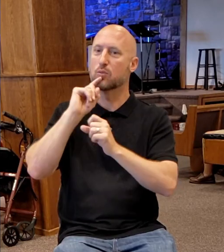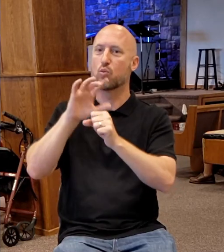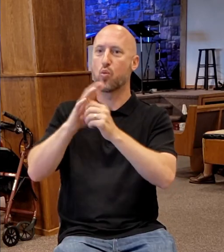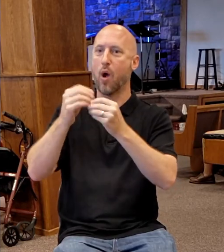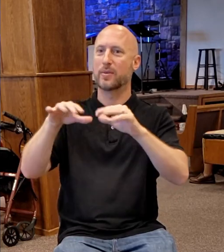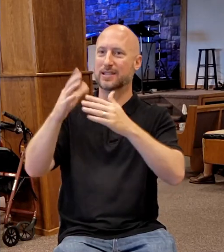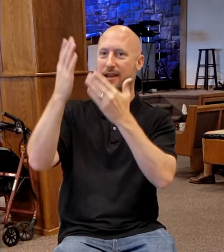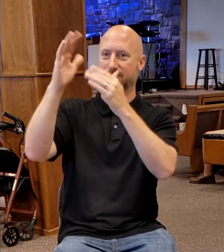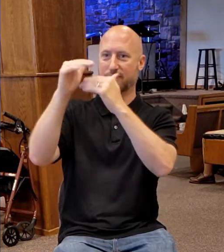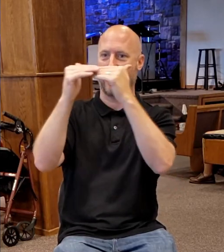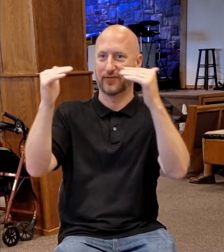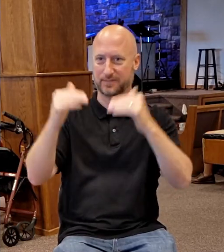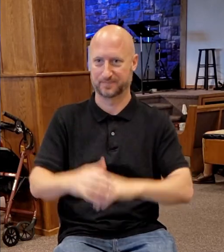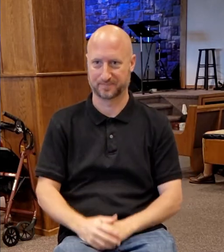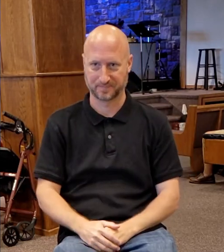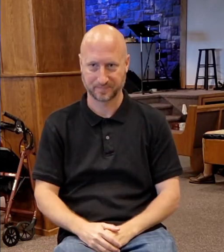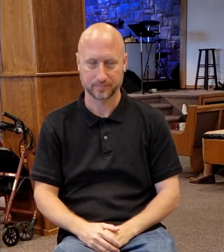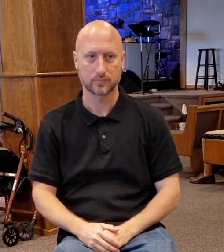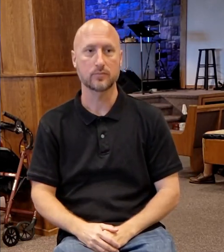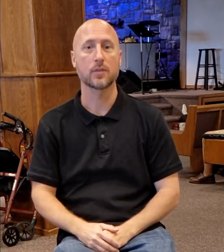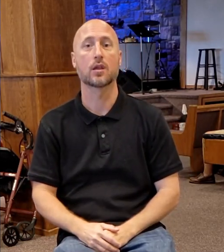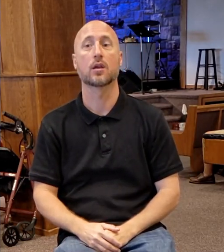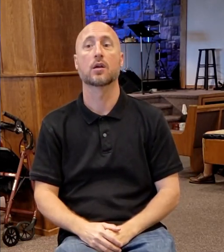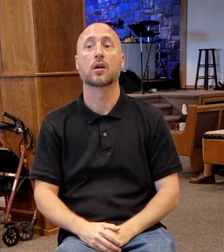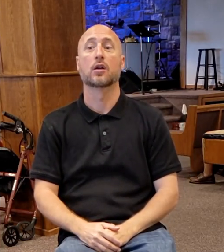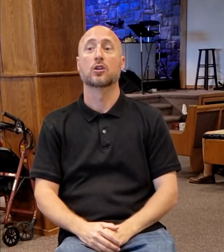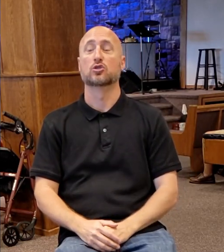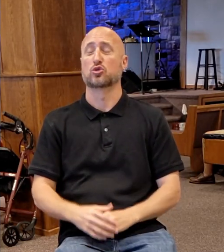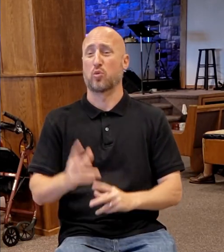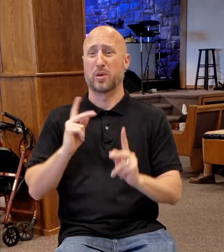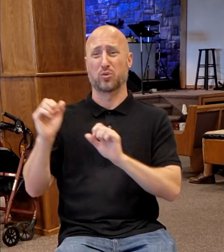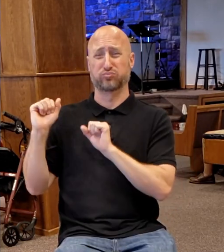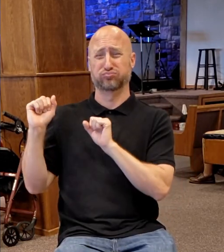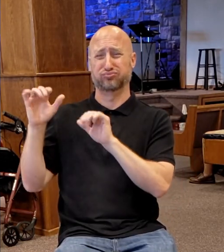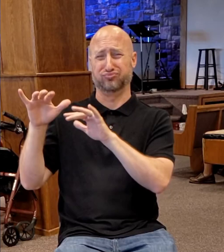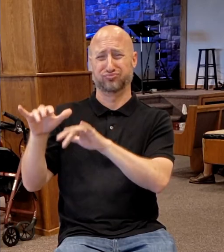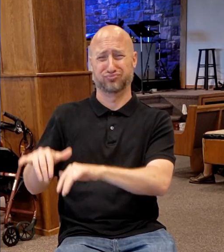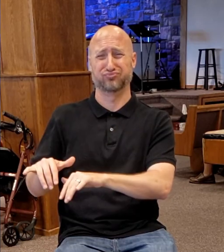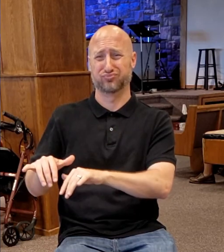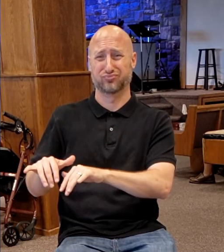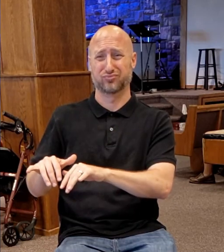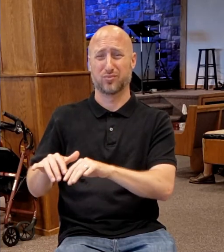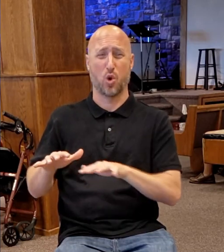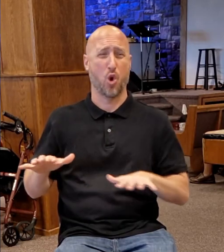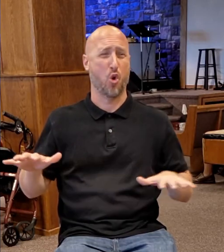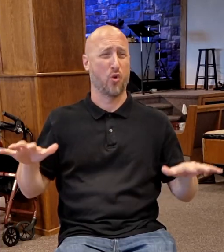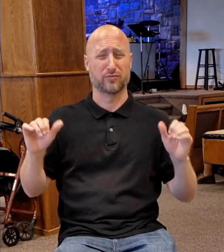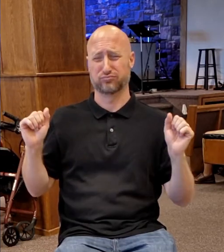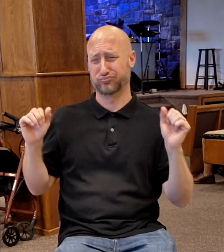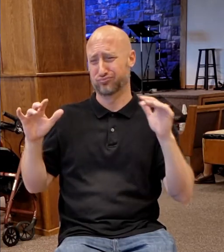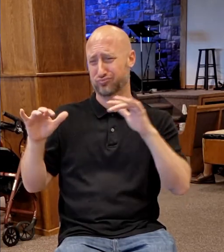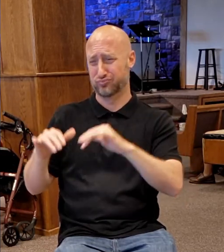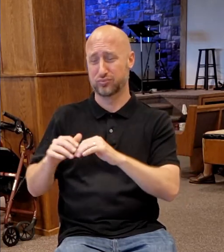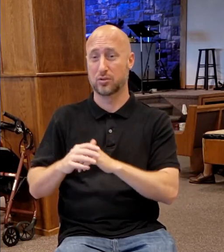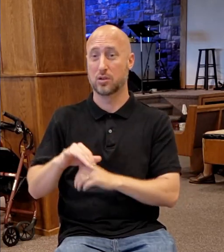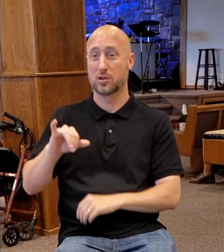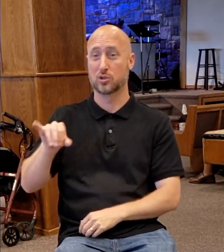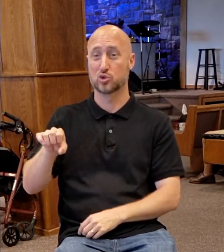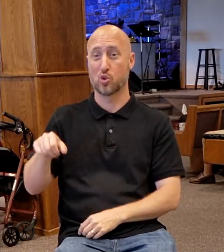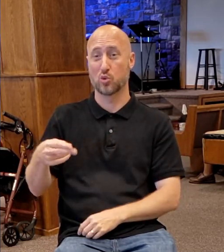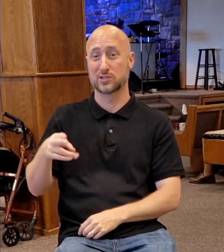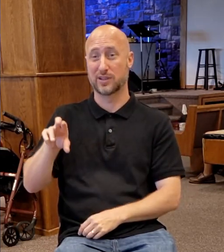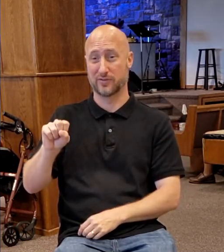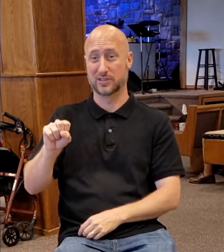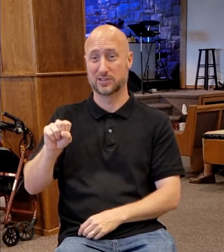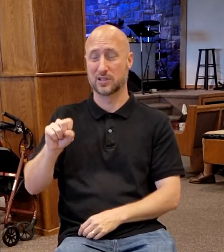So, they come up from all over. Josephus says it was the greatest and holiest feast of the